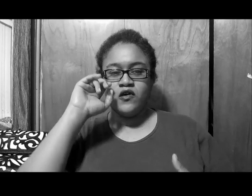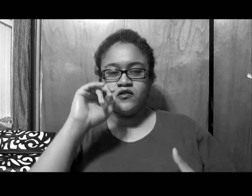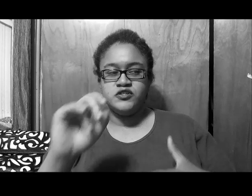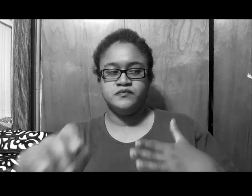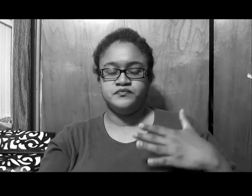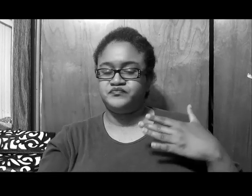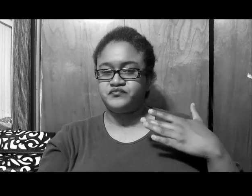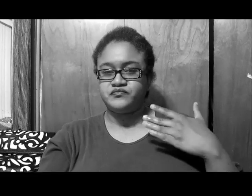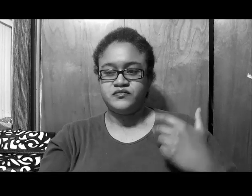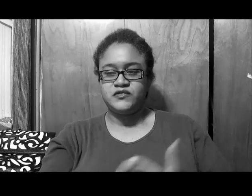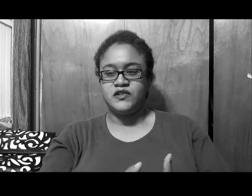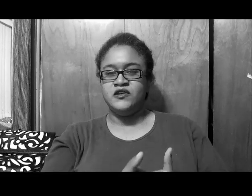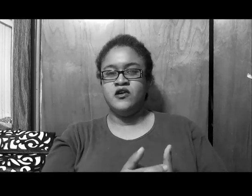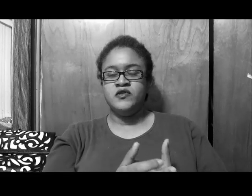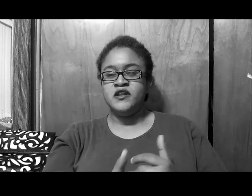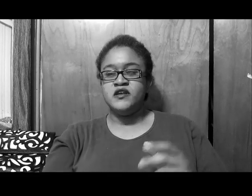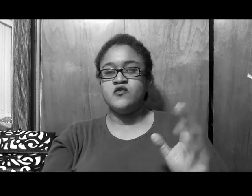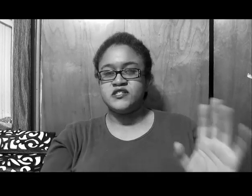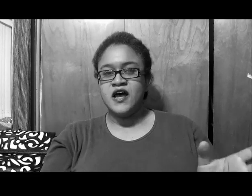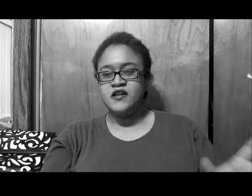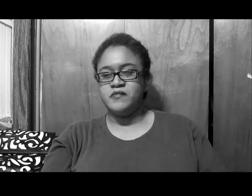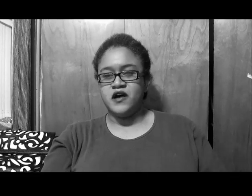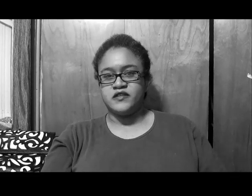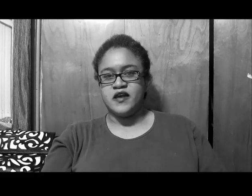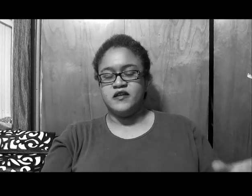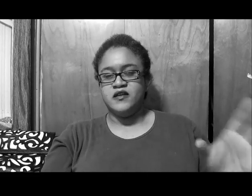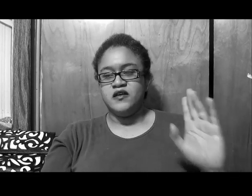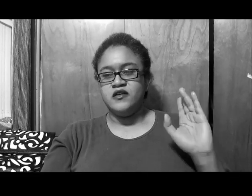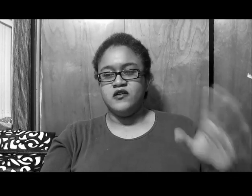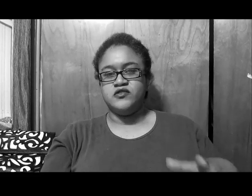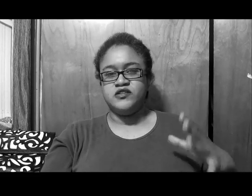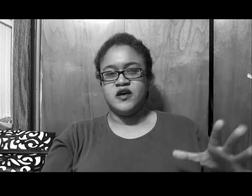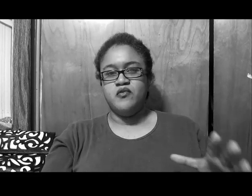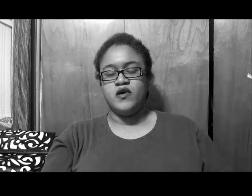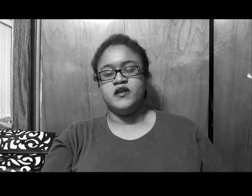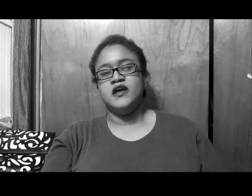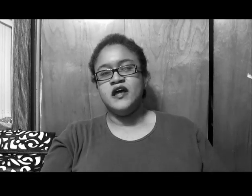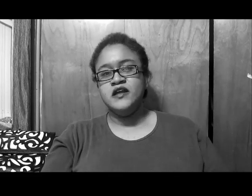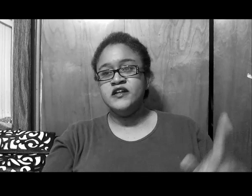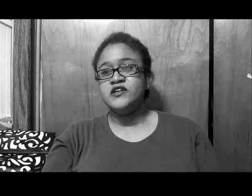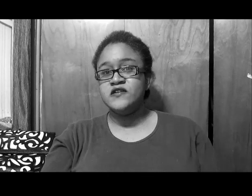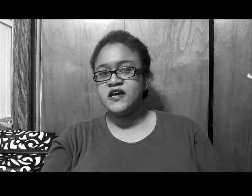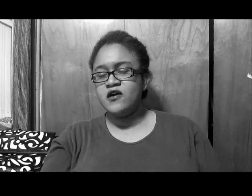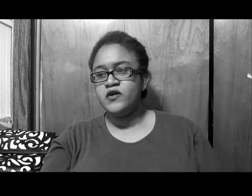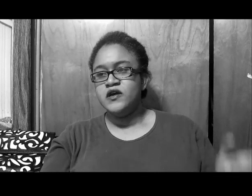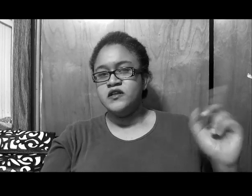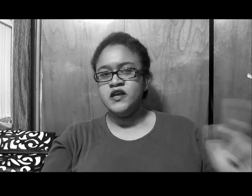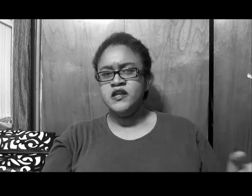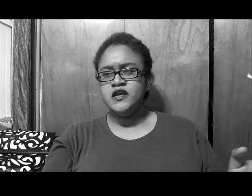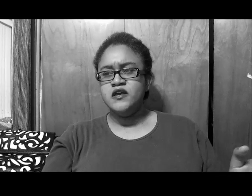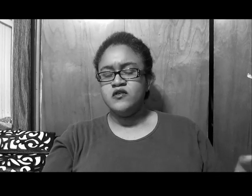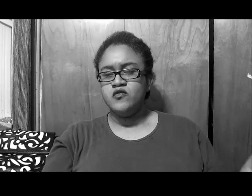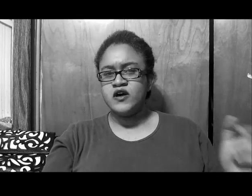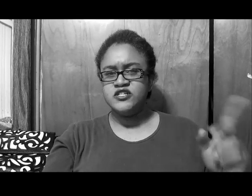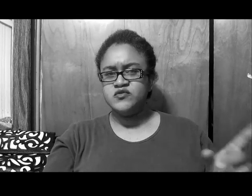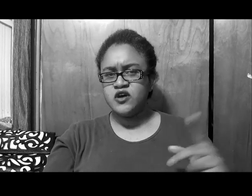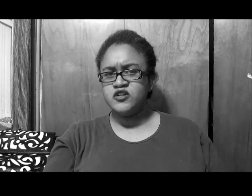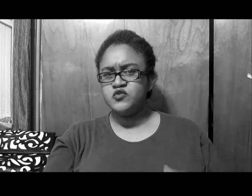words, you know, Nene was silent about that, you know, to that point, and then it turns out, Nene, because she was also